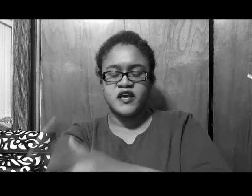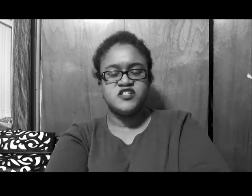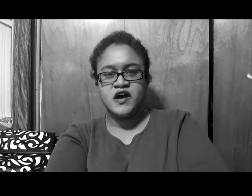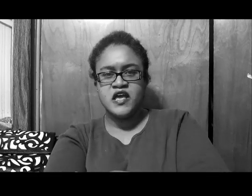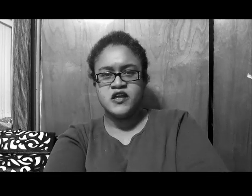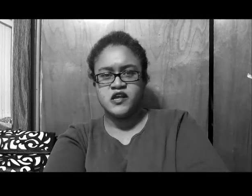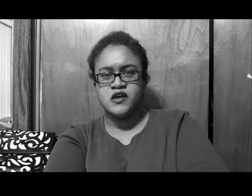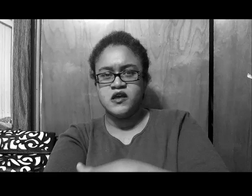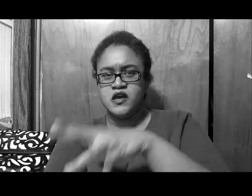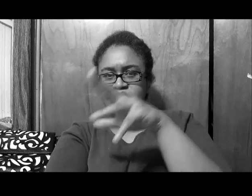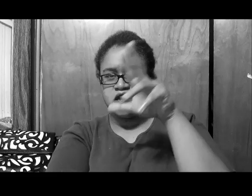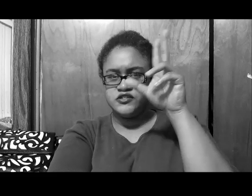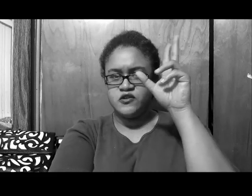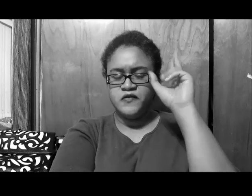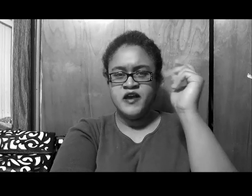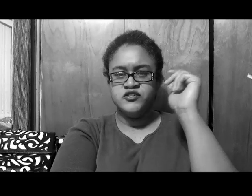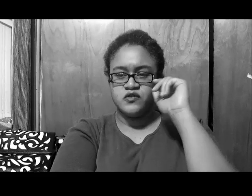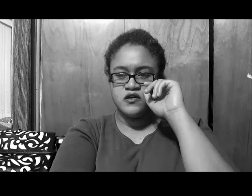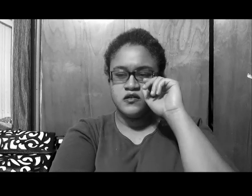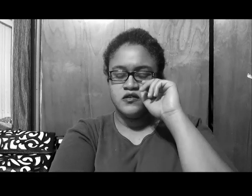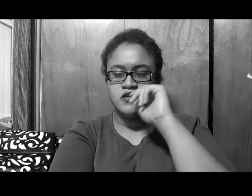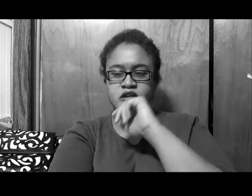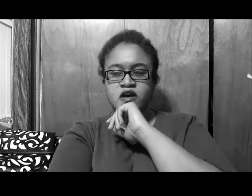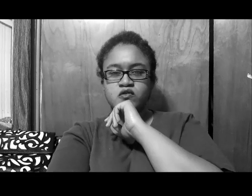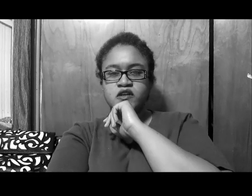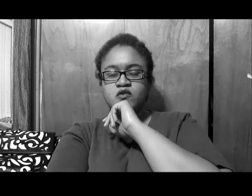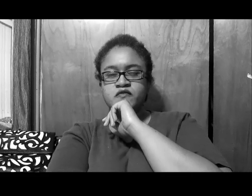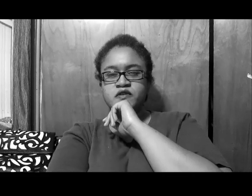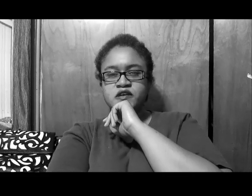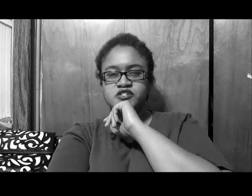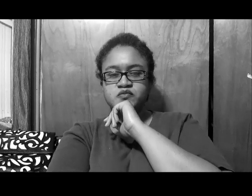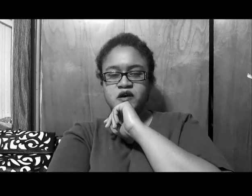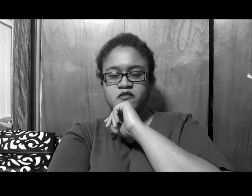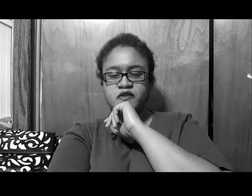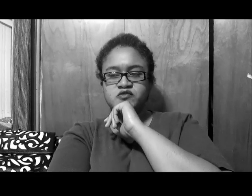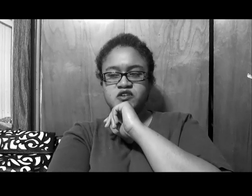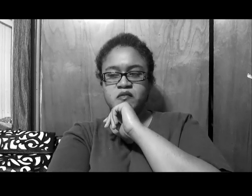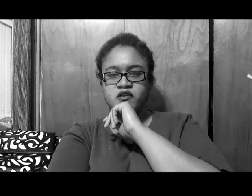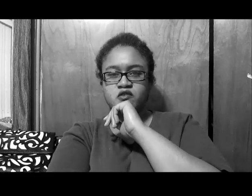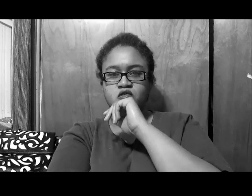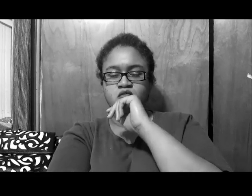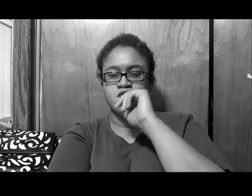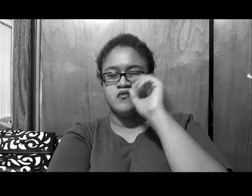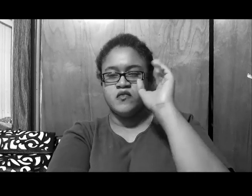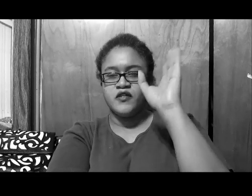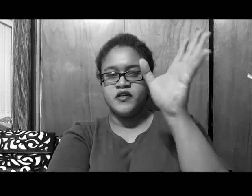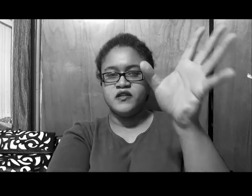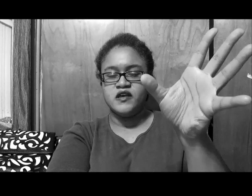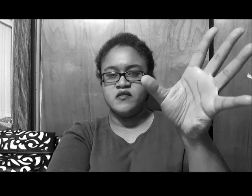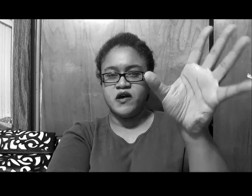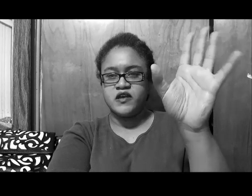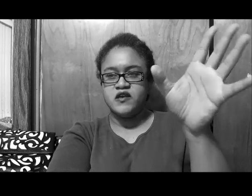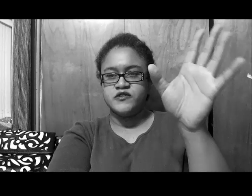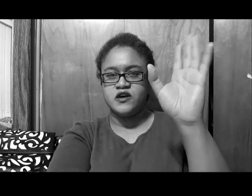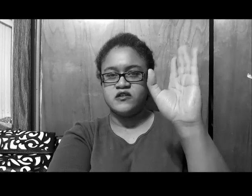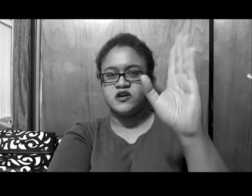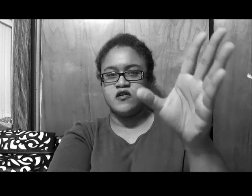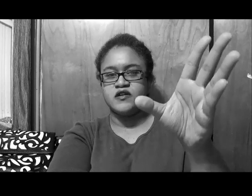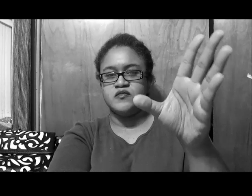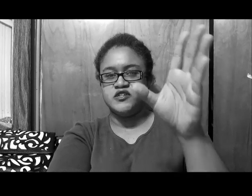asked by Andy, and so Phaedra, you know, they go, they went for the issue, by the Phaedra was talking about, you know, I think then, about Kimber talking, I mean,